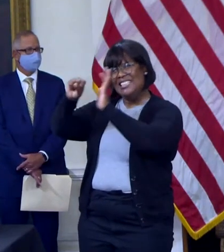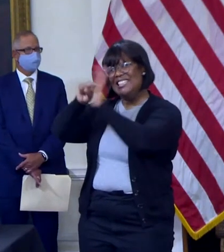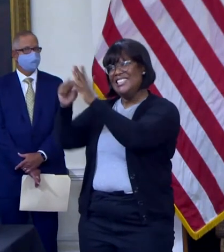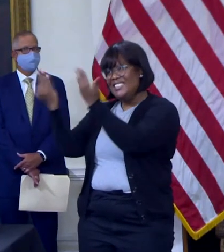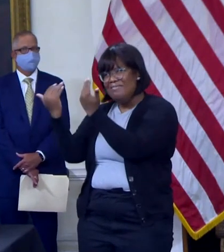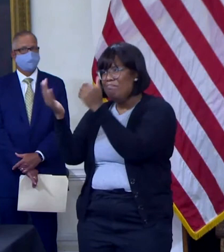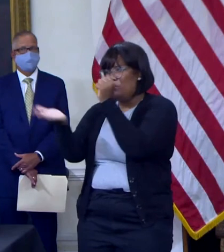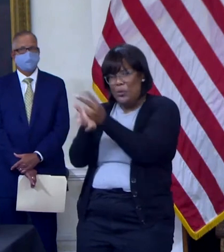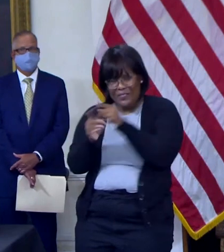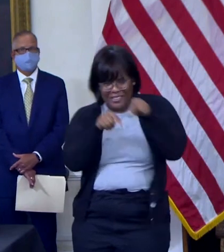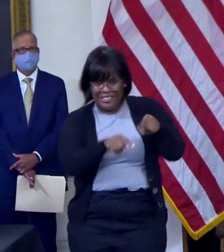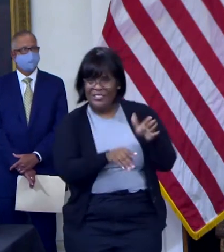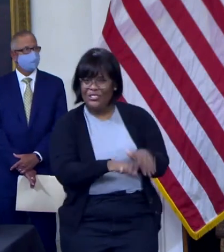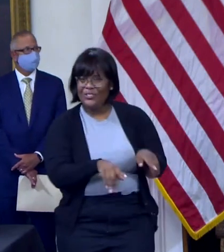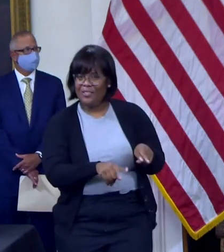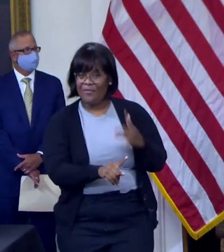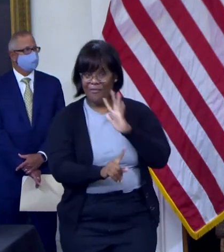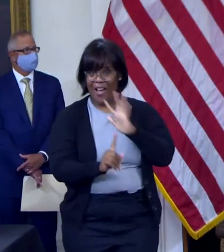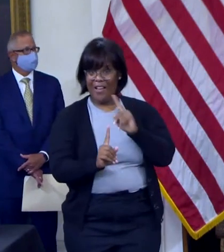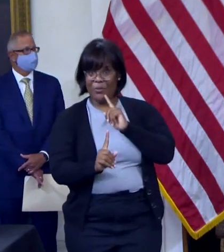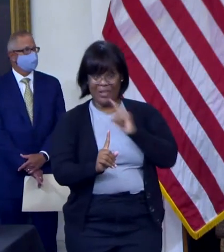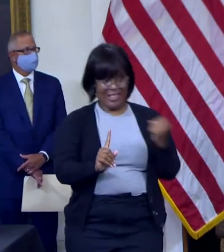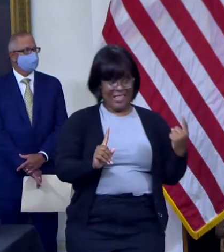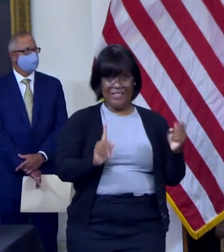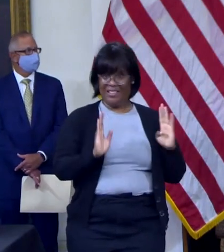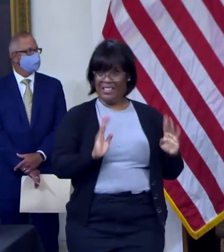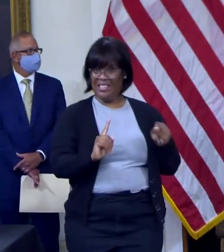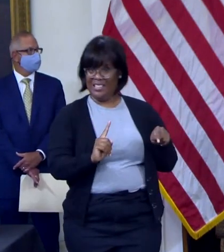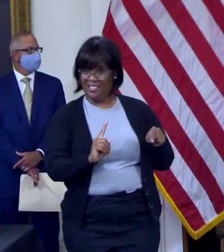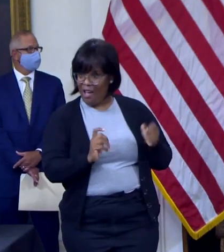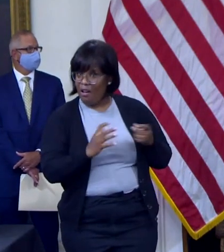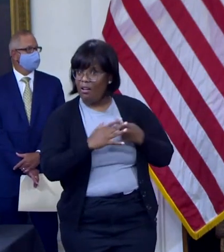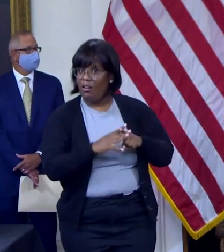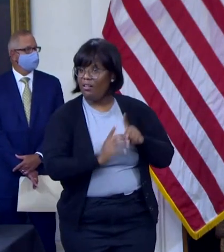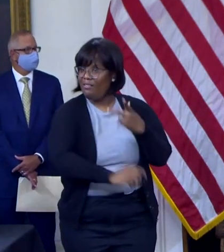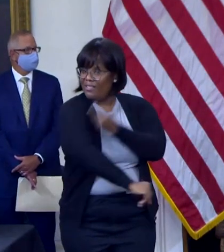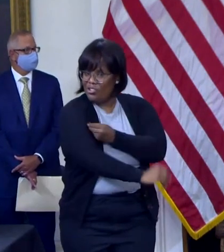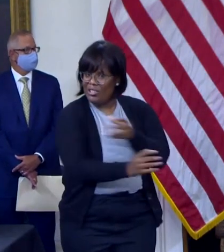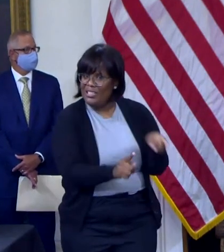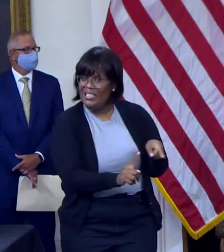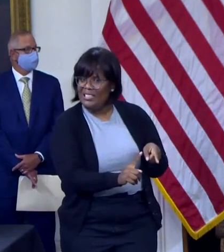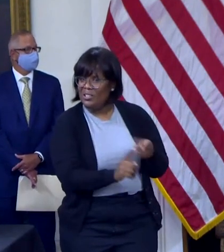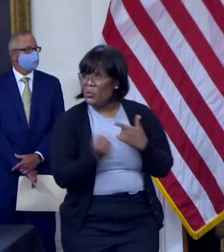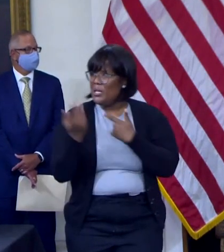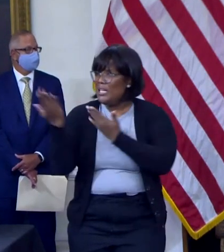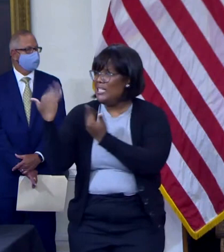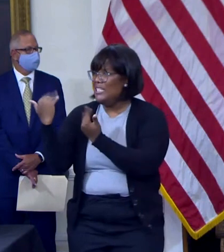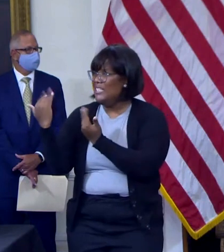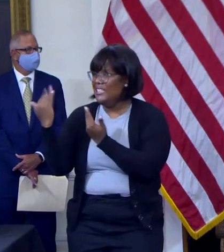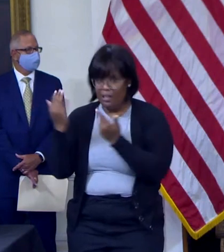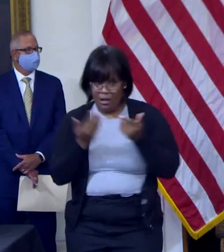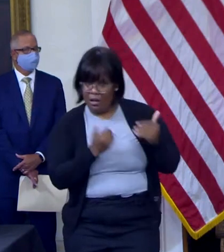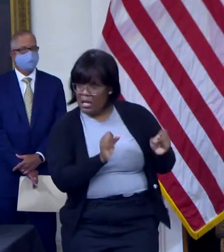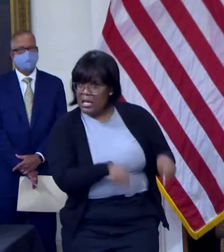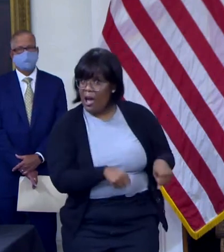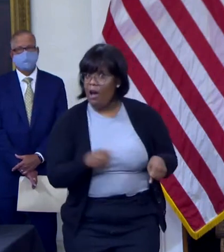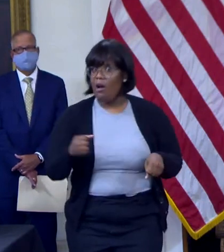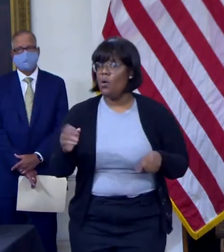5 to 11-year-olds can begin receiving the vaccines. We're being told that this approval is still months away,